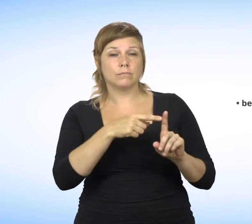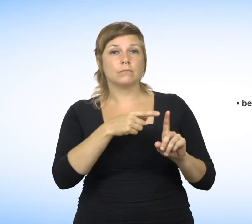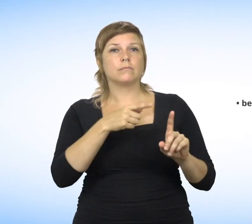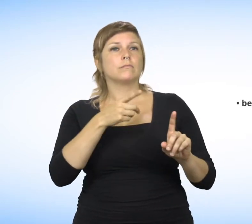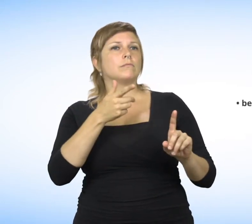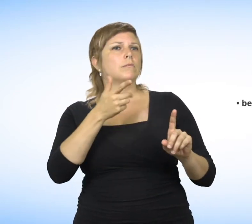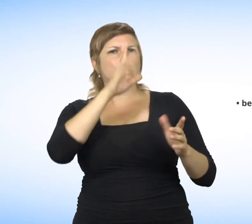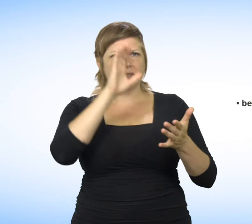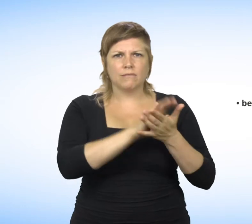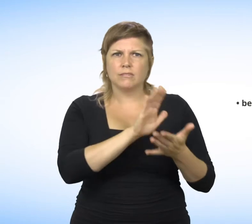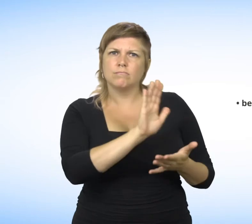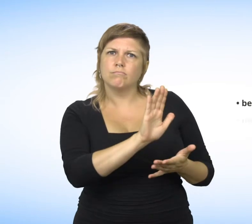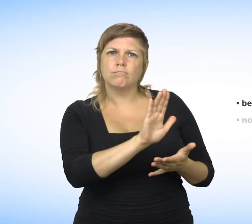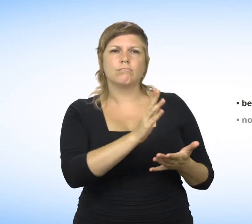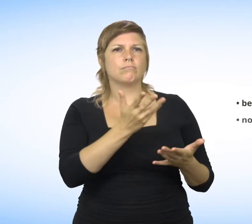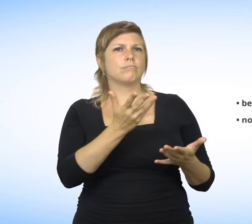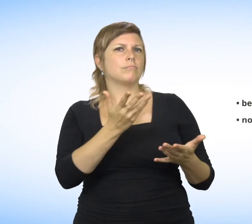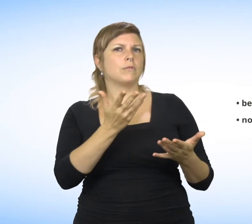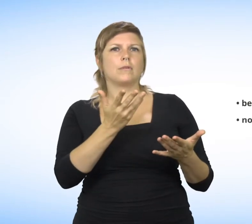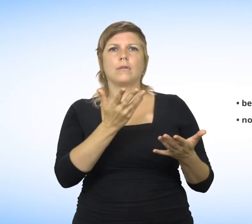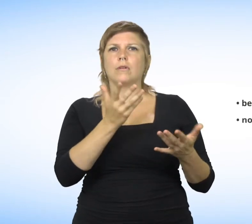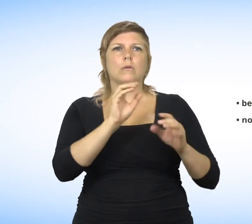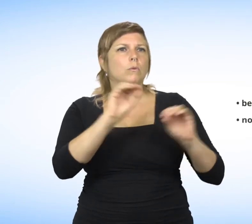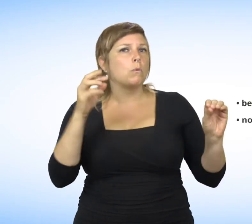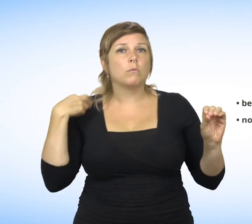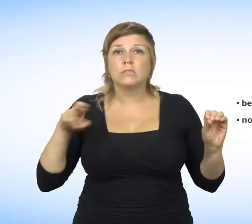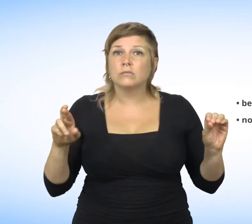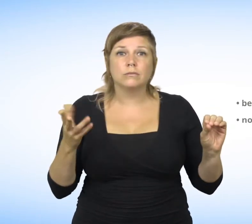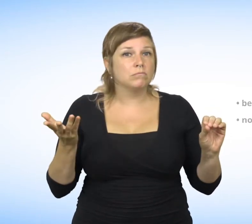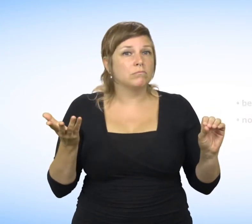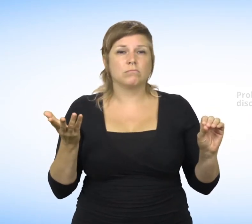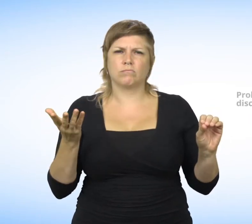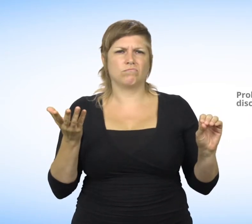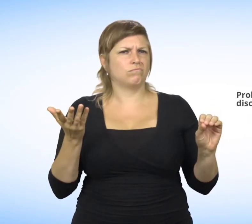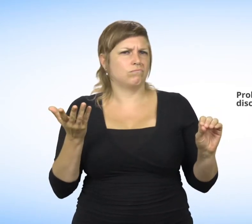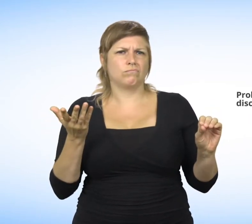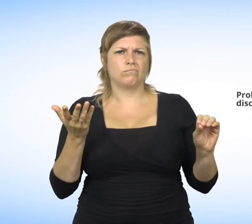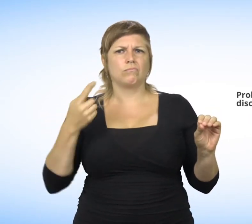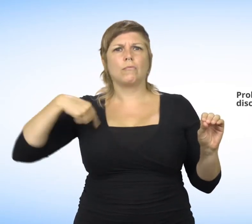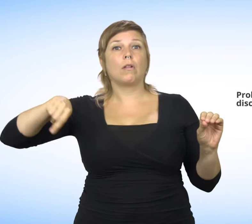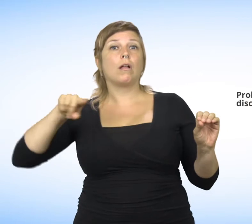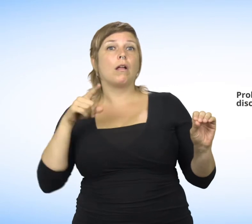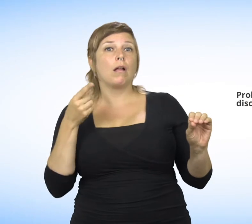This means that you cannot be treated differently because of your religion or beliefs, or because you have no religion.